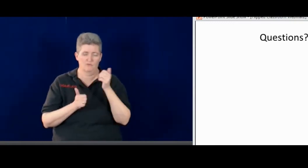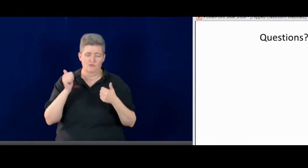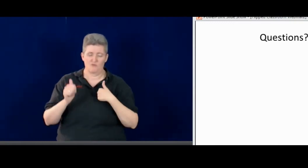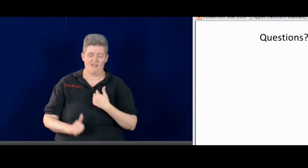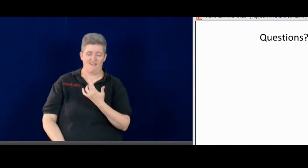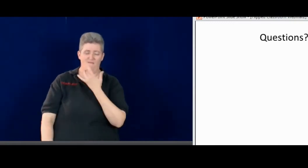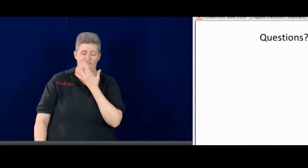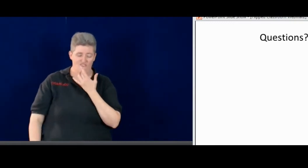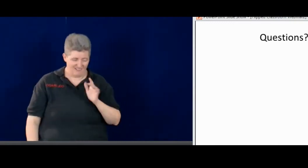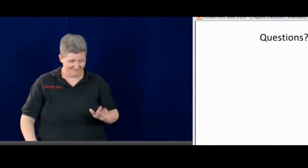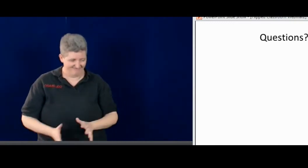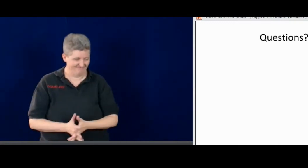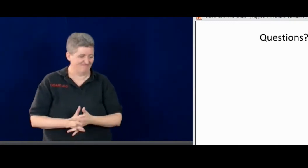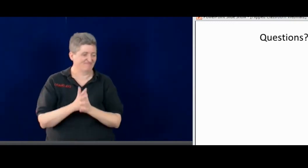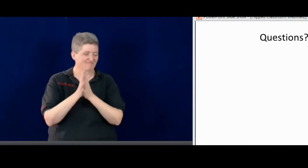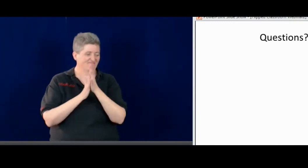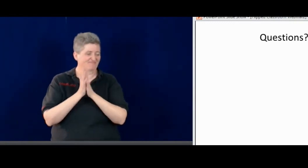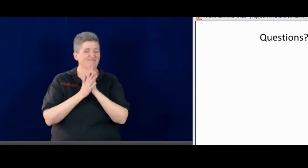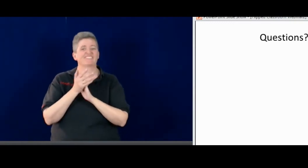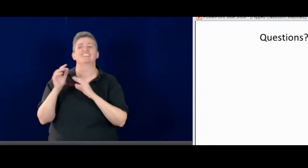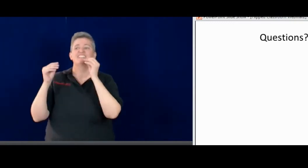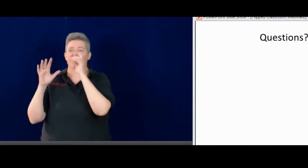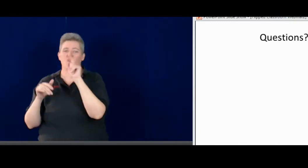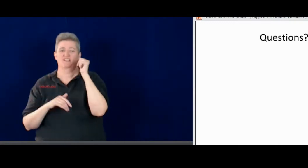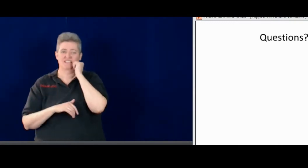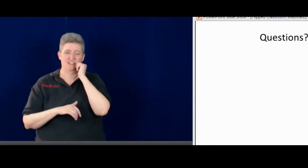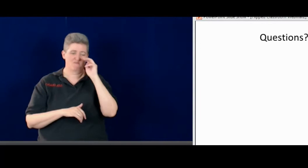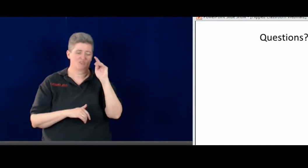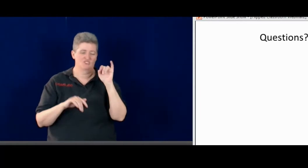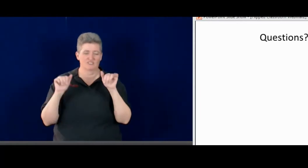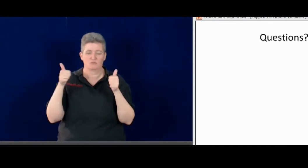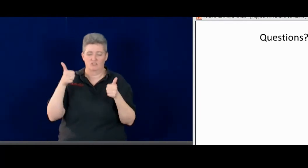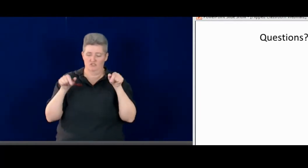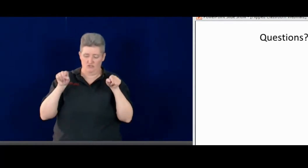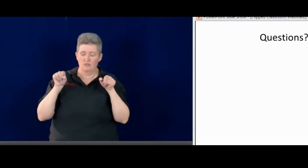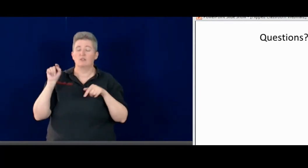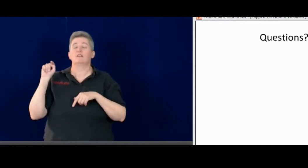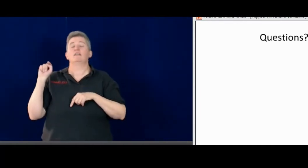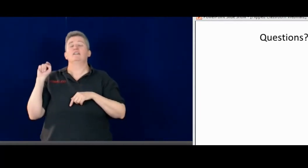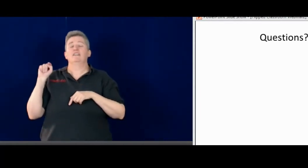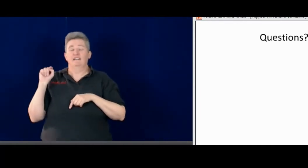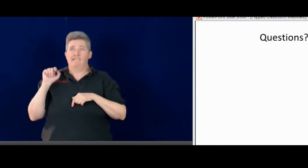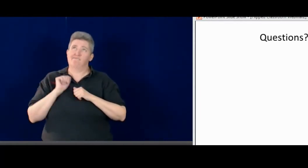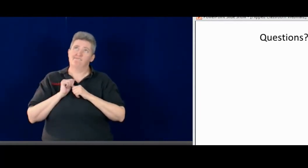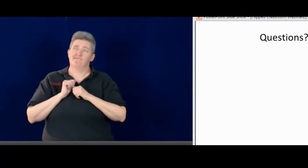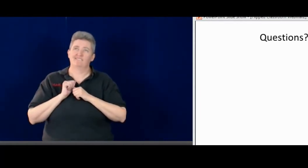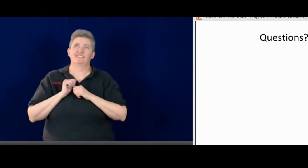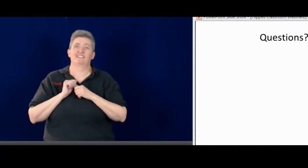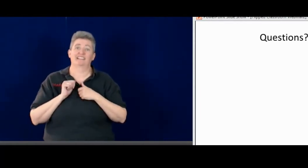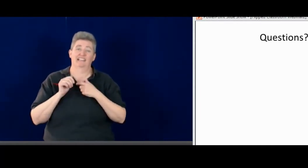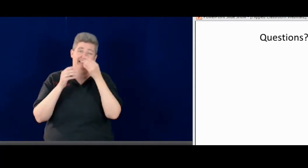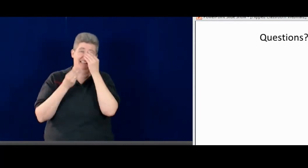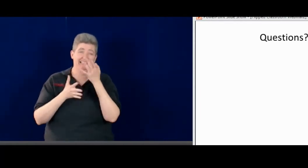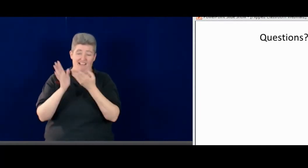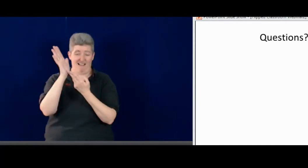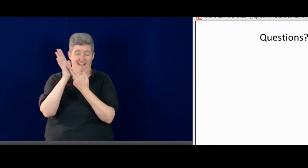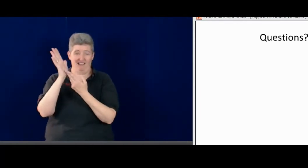Did you prefer the teacher tube or daily motion? Okay. Which one do I prefer?